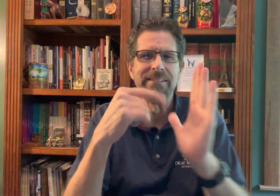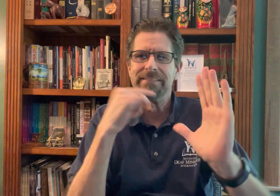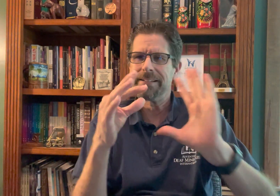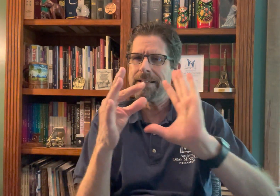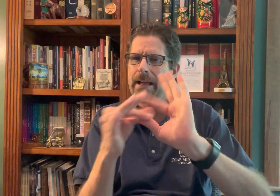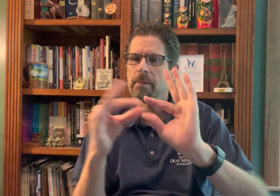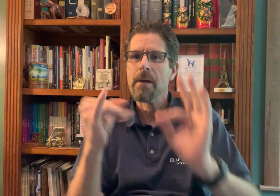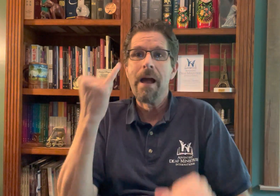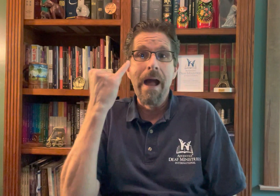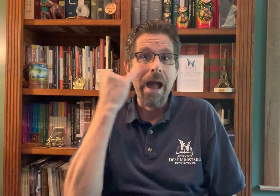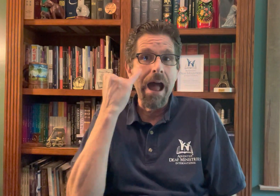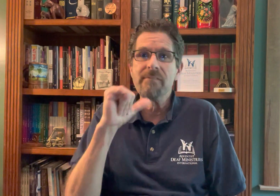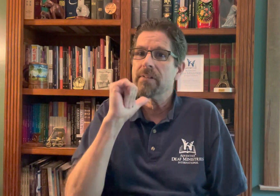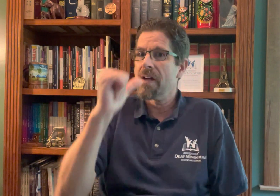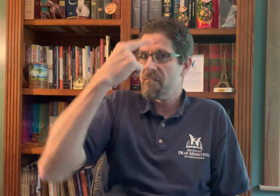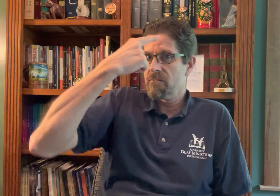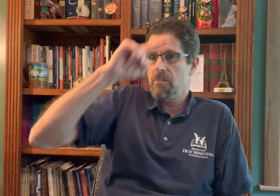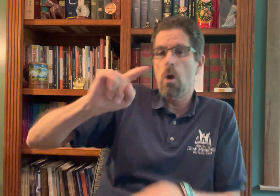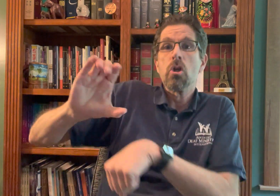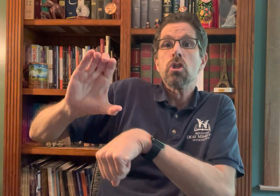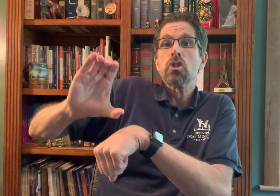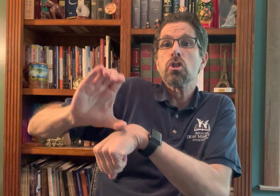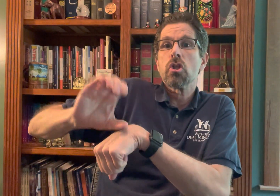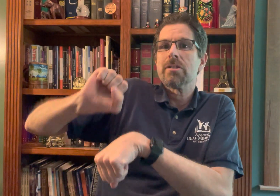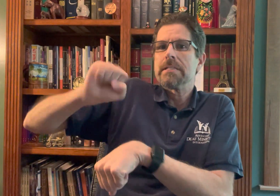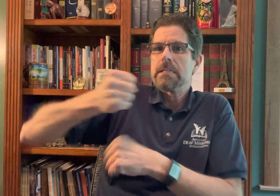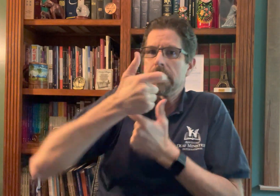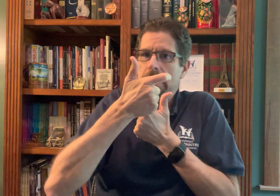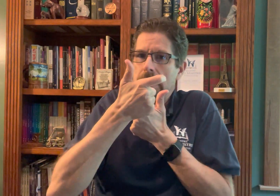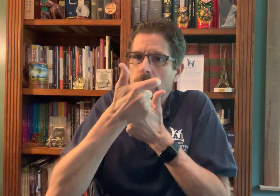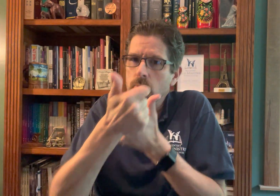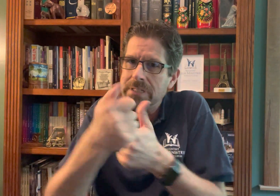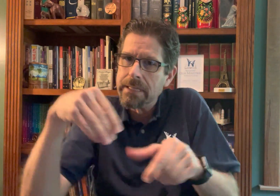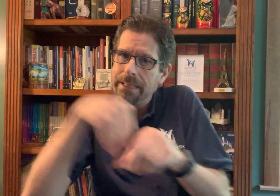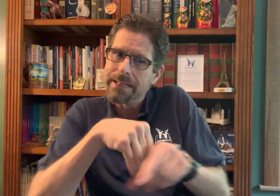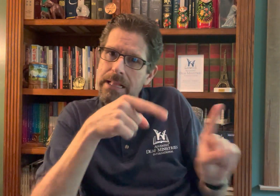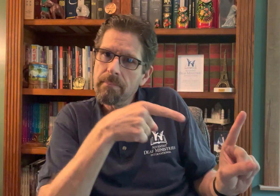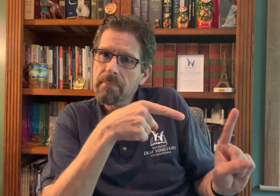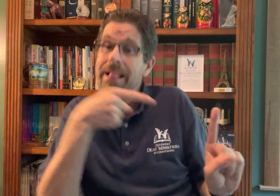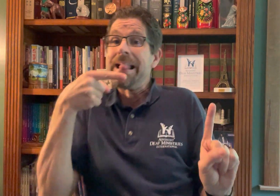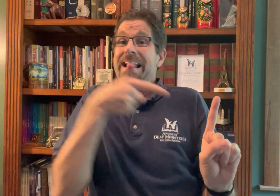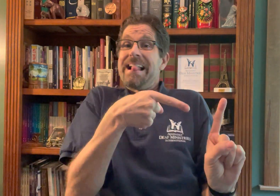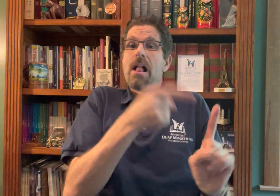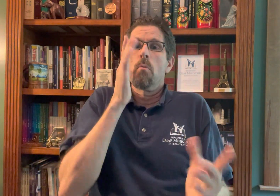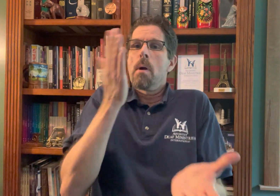He often will say, if it wasn't for the church's interest in him